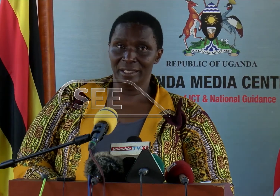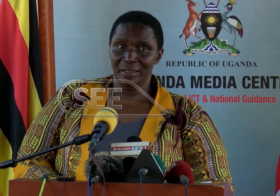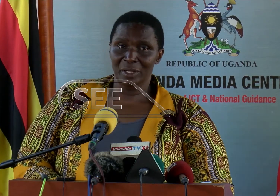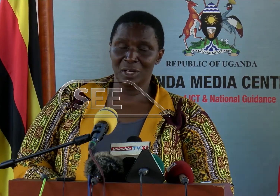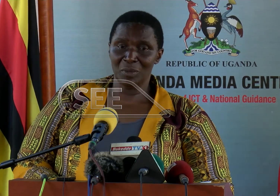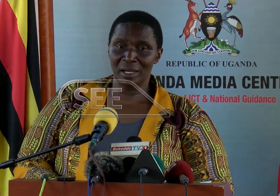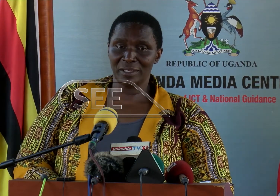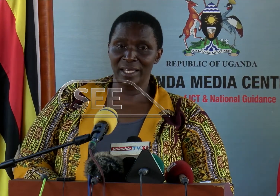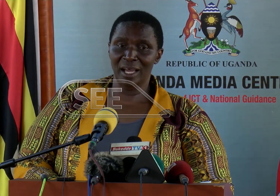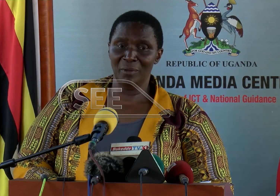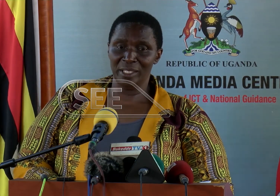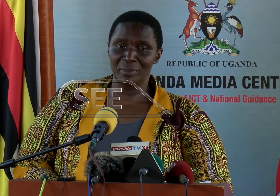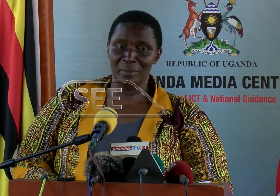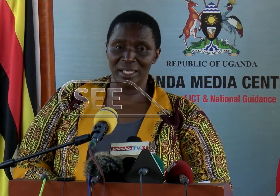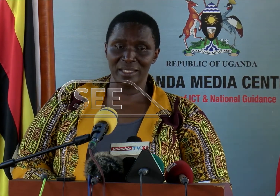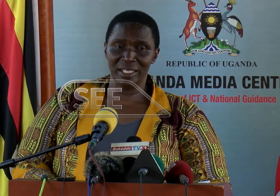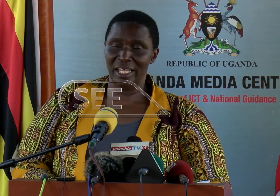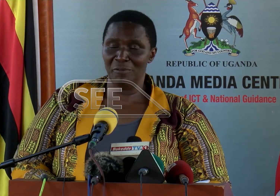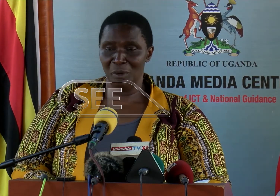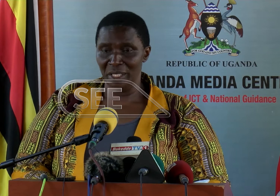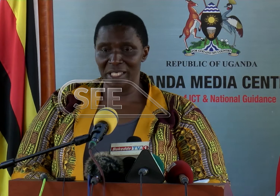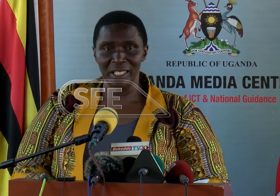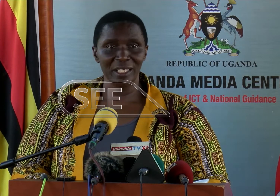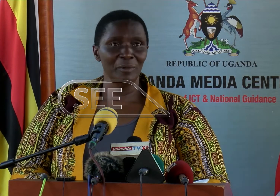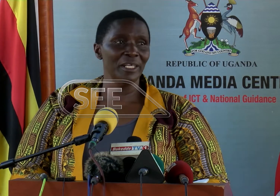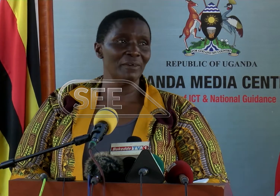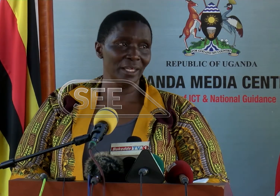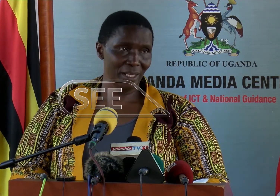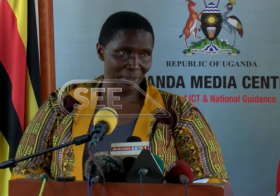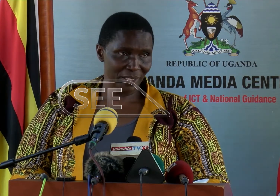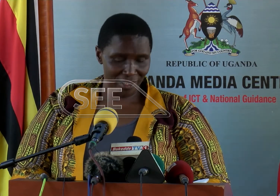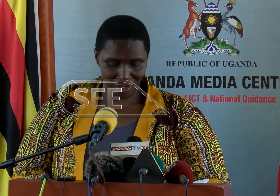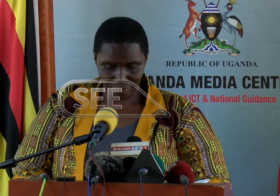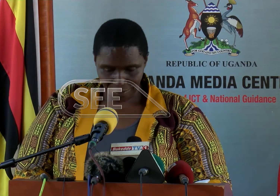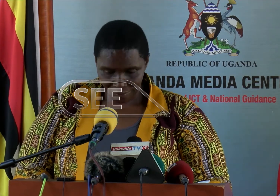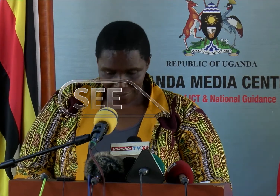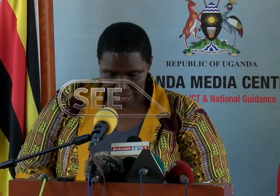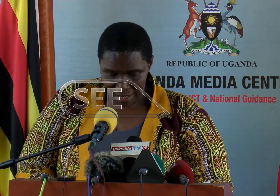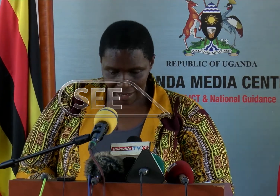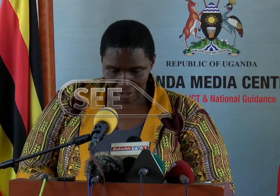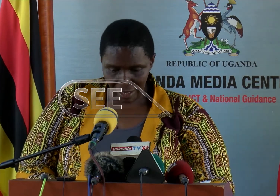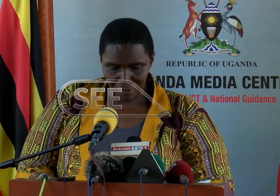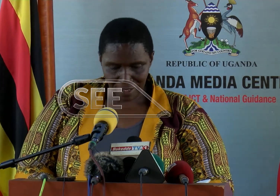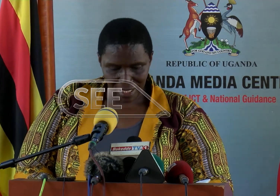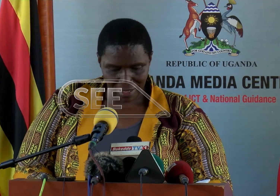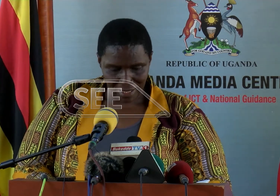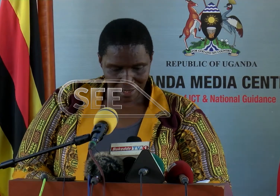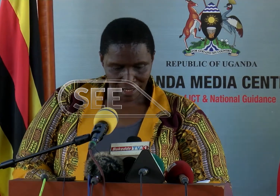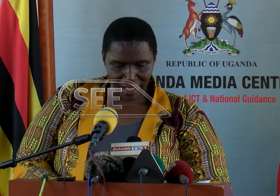Because without sign language members, the Deaf community will never get the message. It also emphasizes the